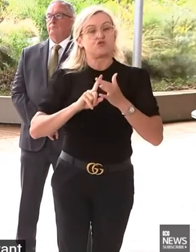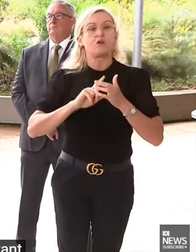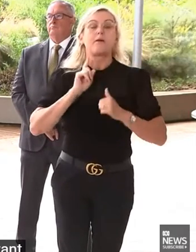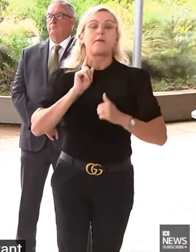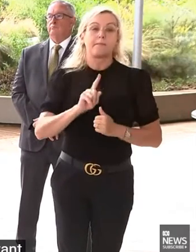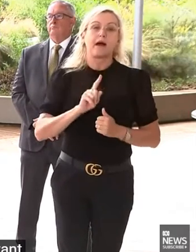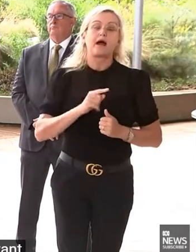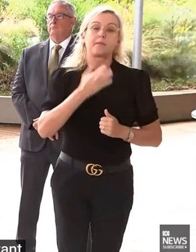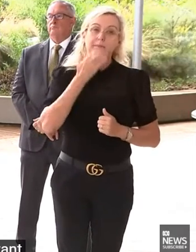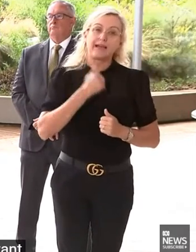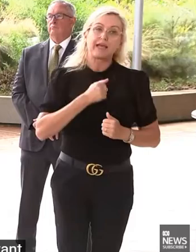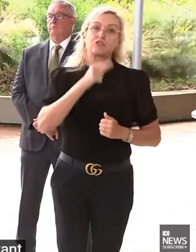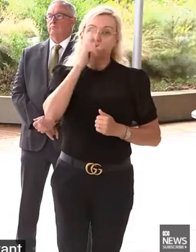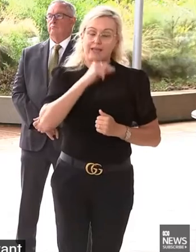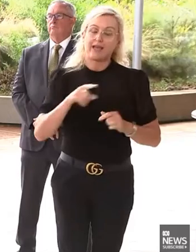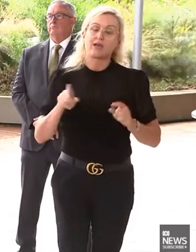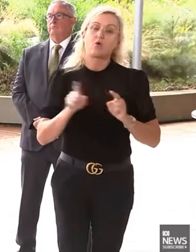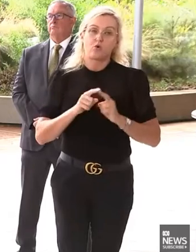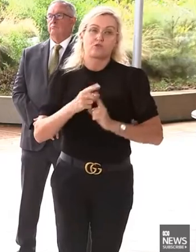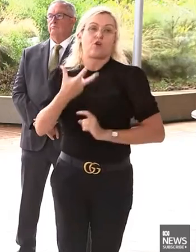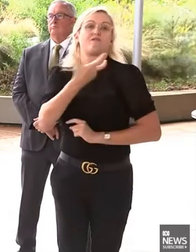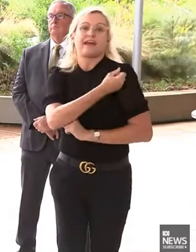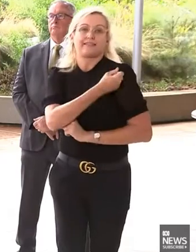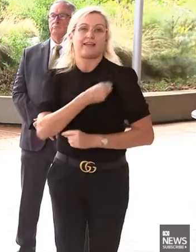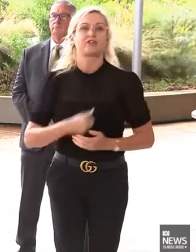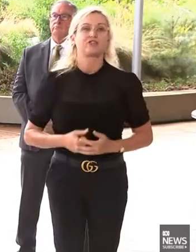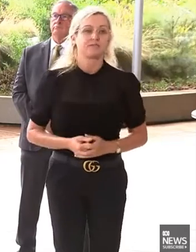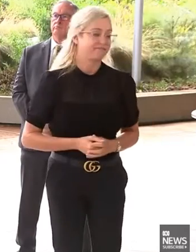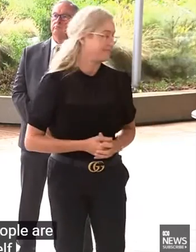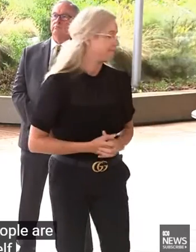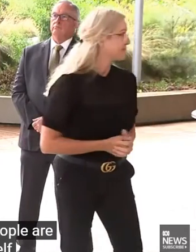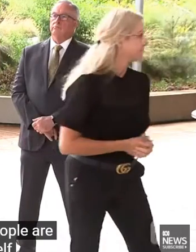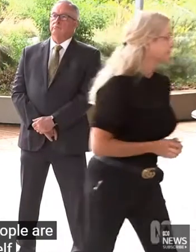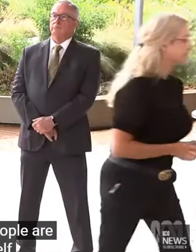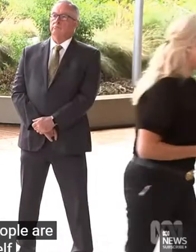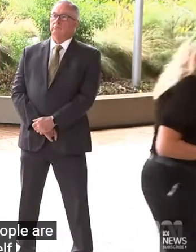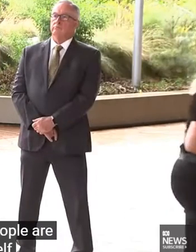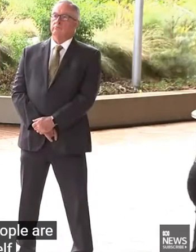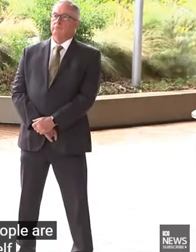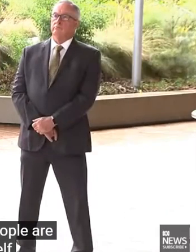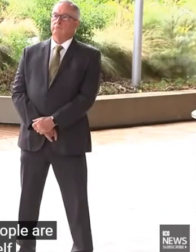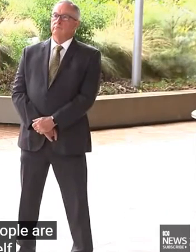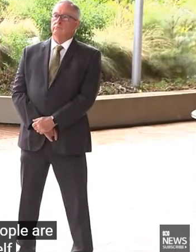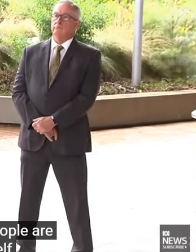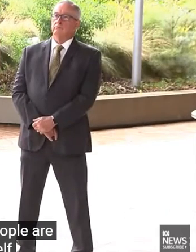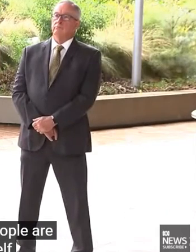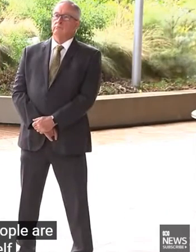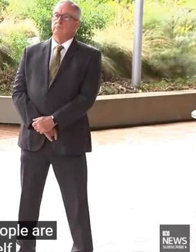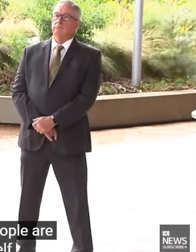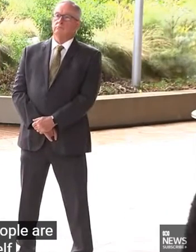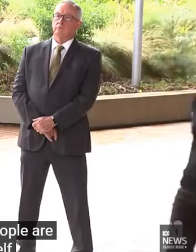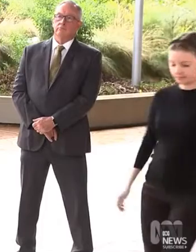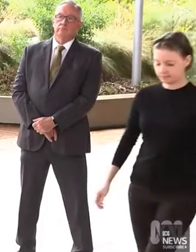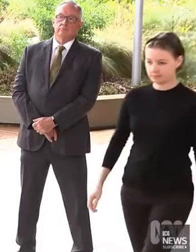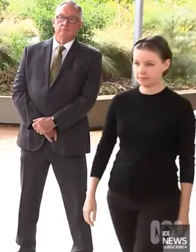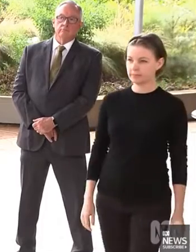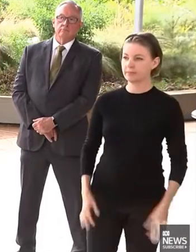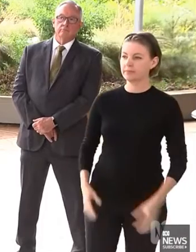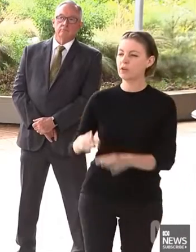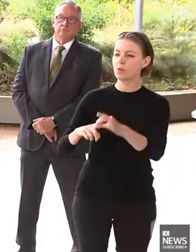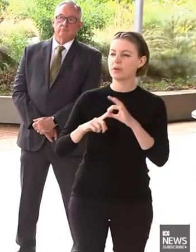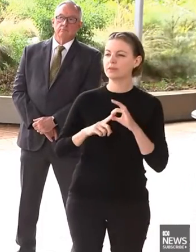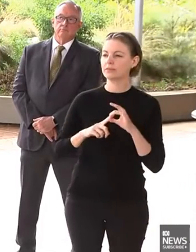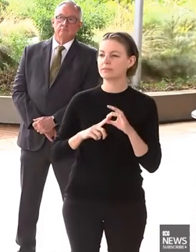themselves of the additional protection from boosters. By having a lot of people being boosted now, do we risk finding ourselves in a similar